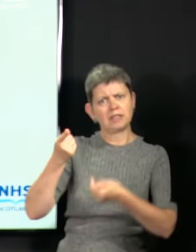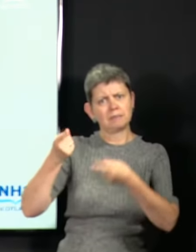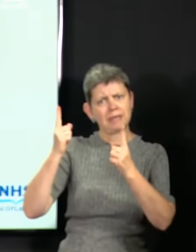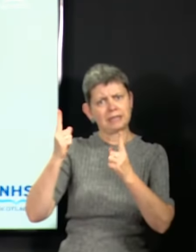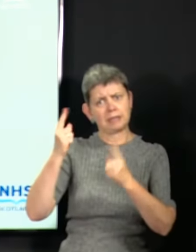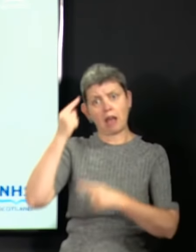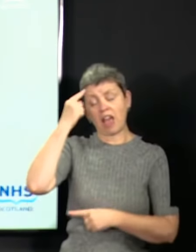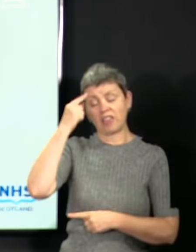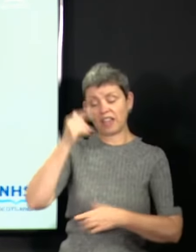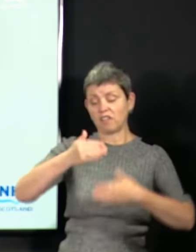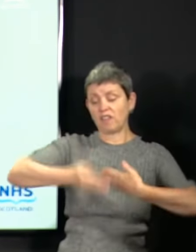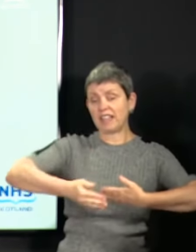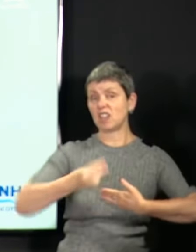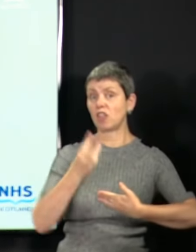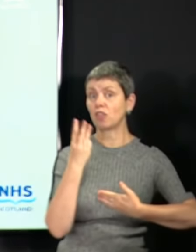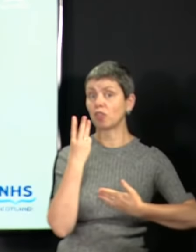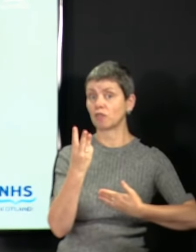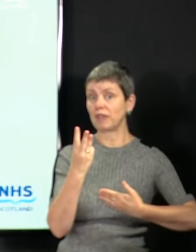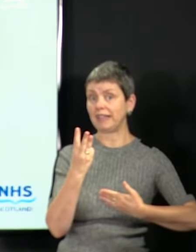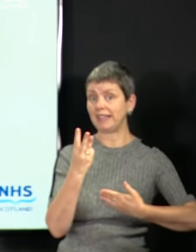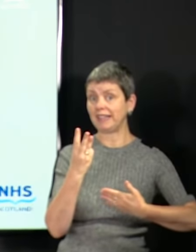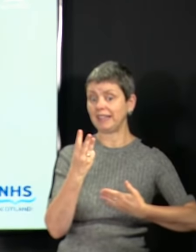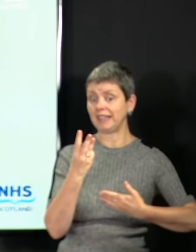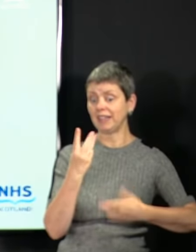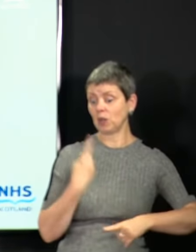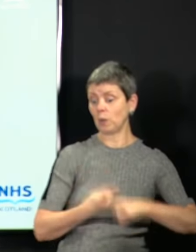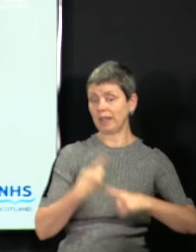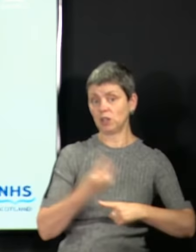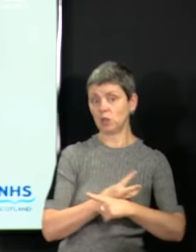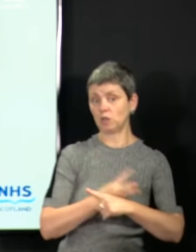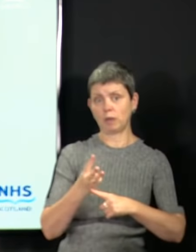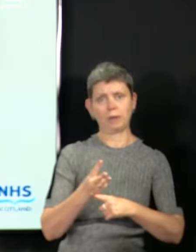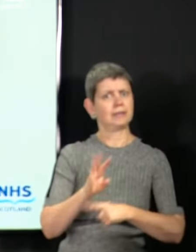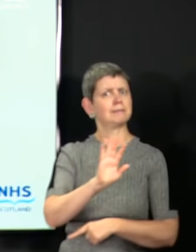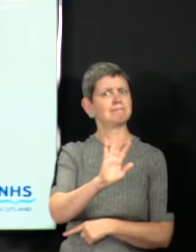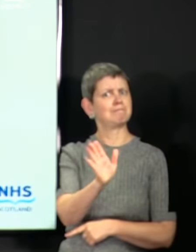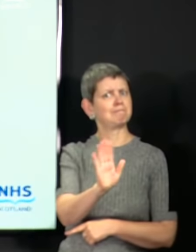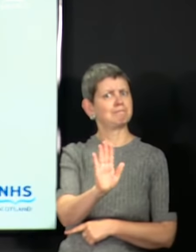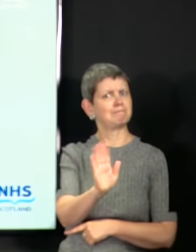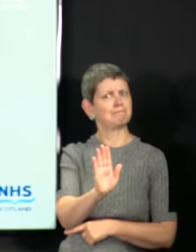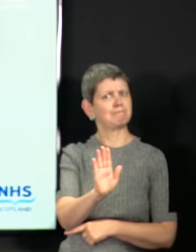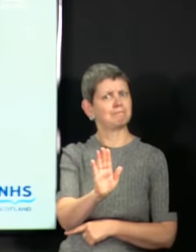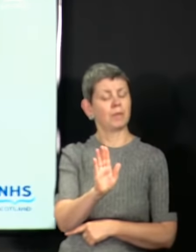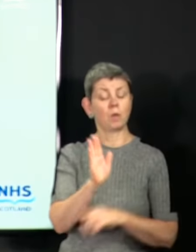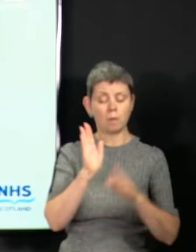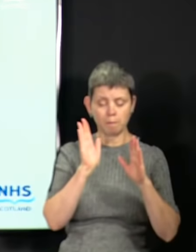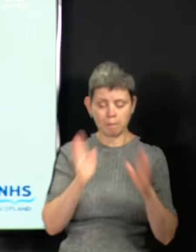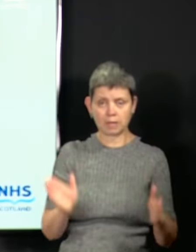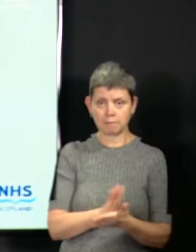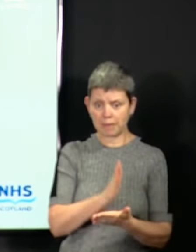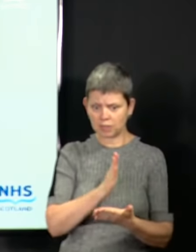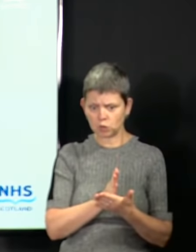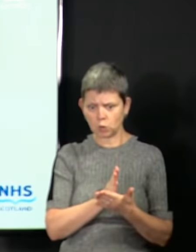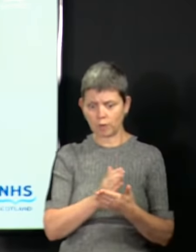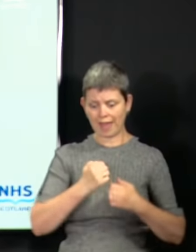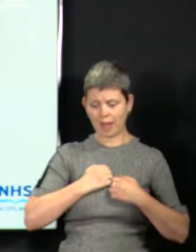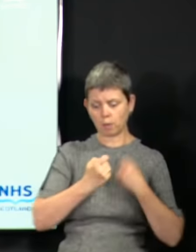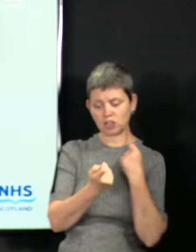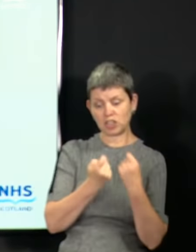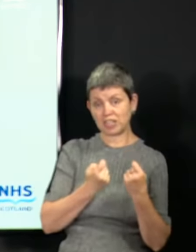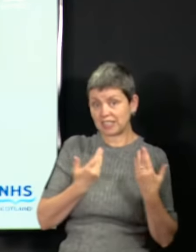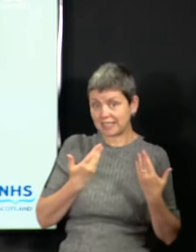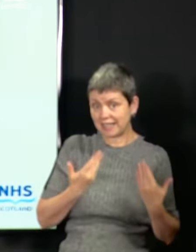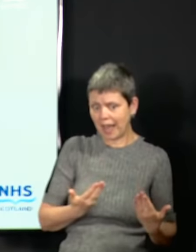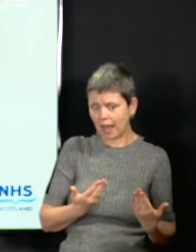three of the route map will be over in two or three weeks. We have to make sure the changes we're putting in now are